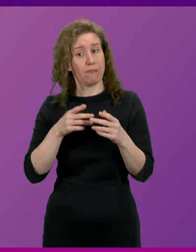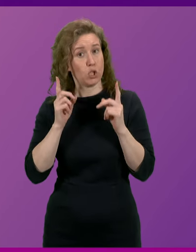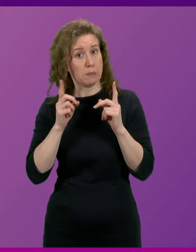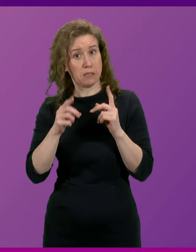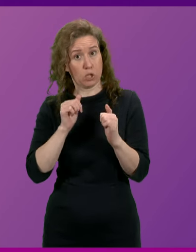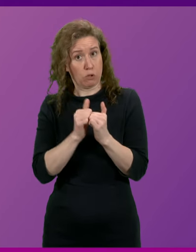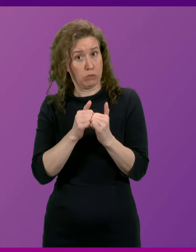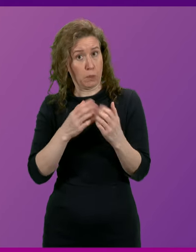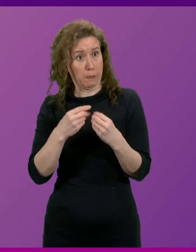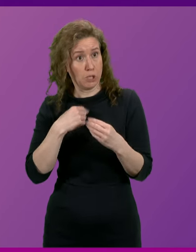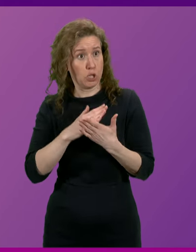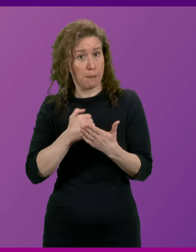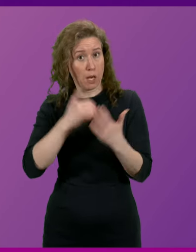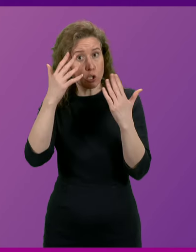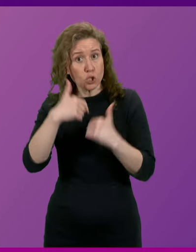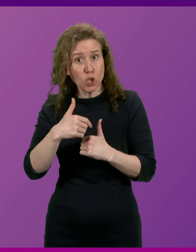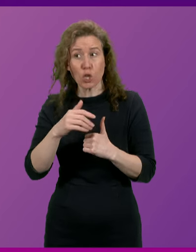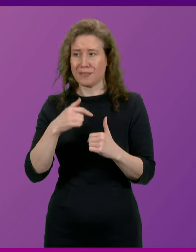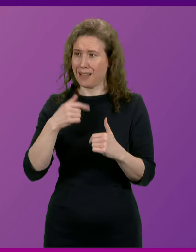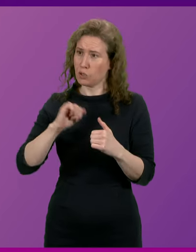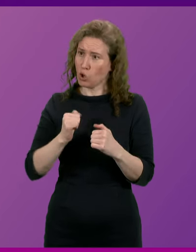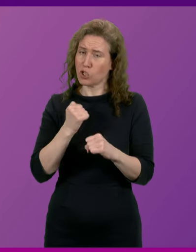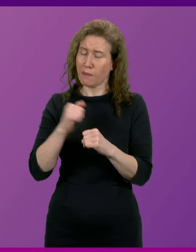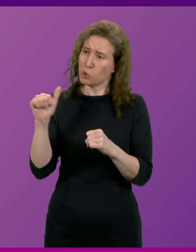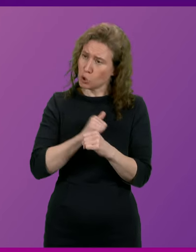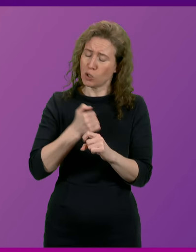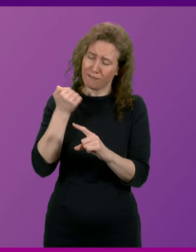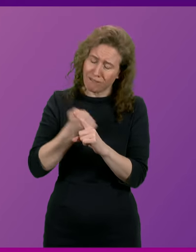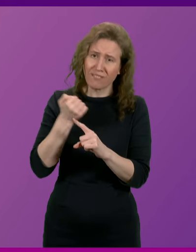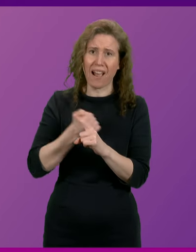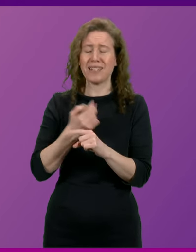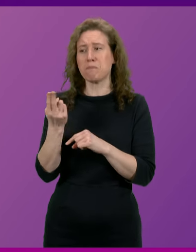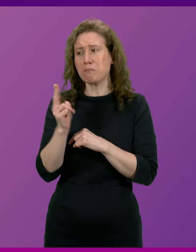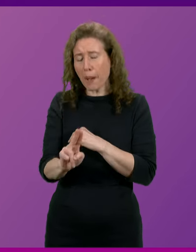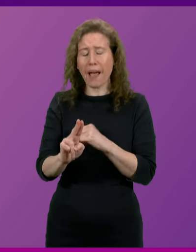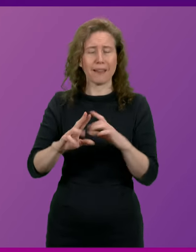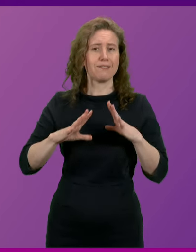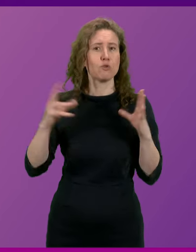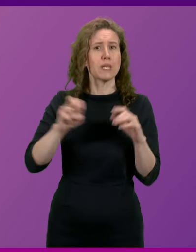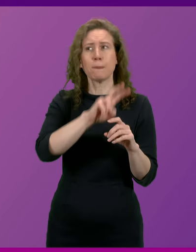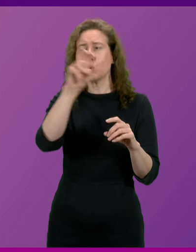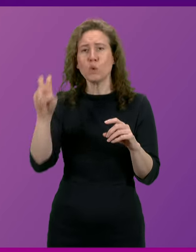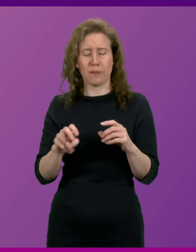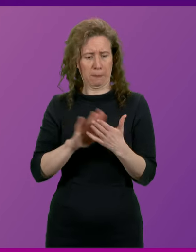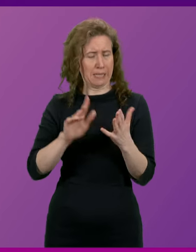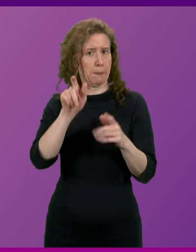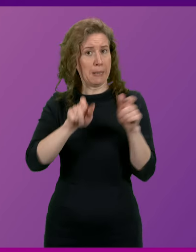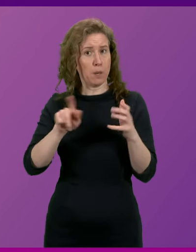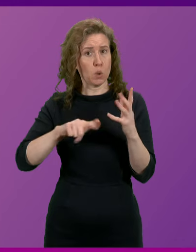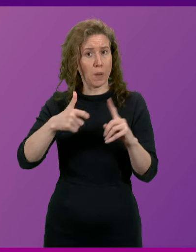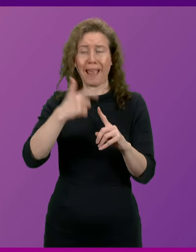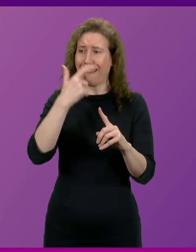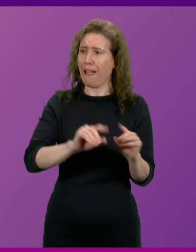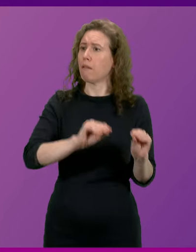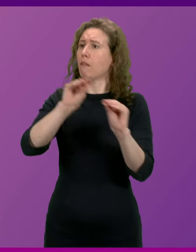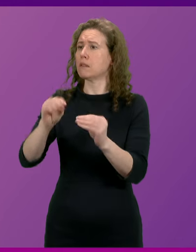he make it clear today that the Scottish Government continue to fight for the restoration of freedom of movement so that people across the UK can continue to